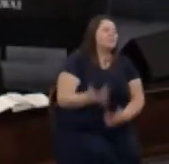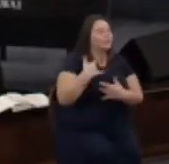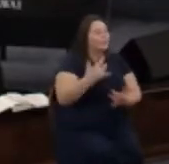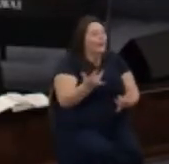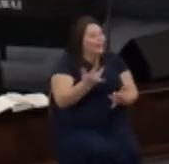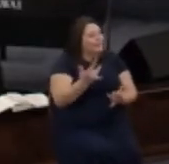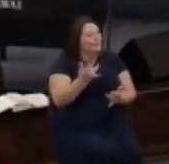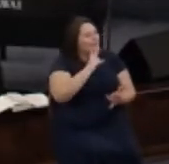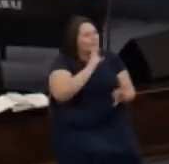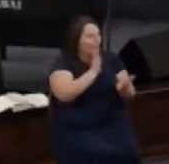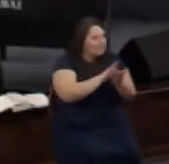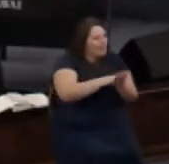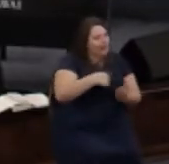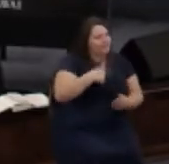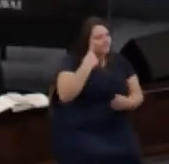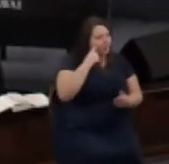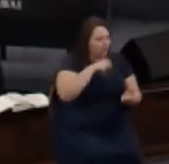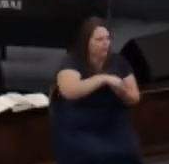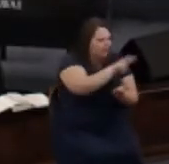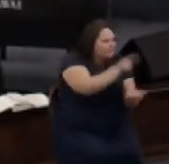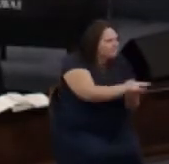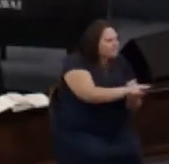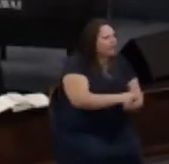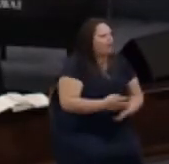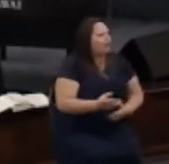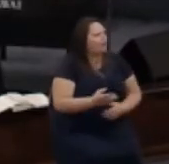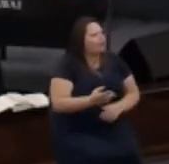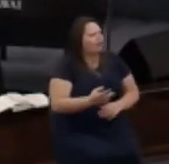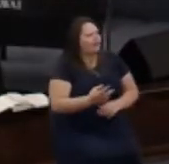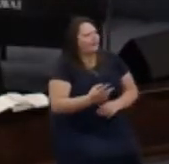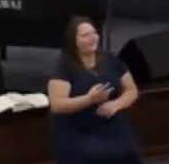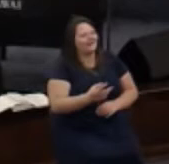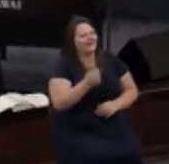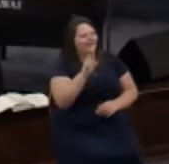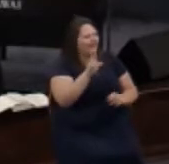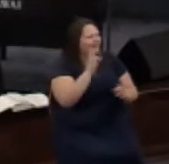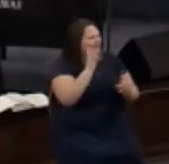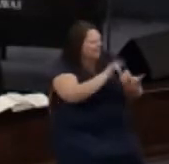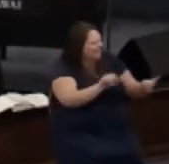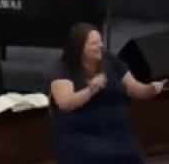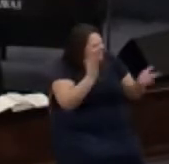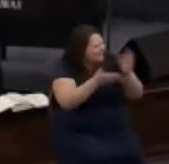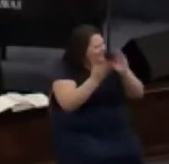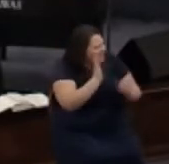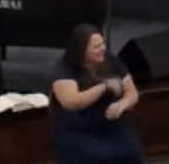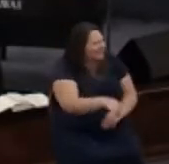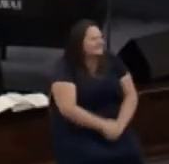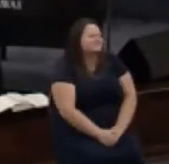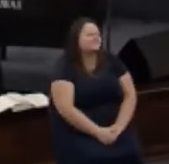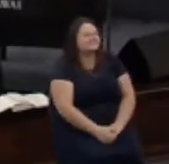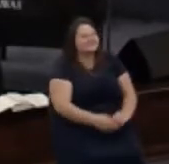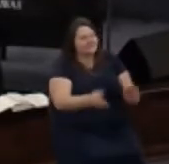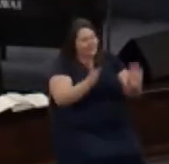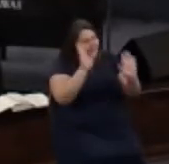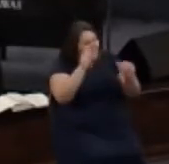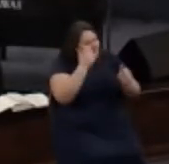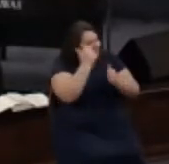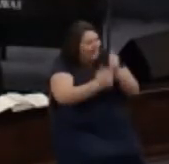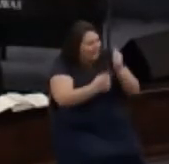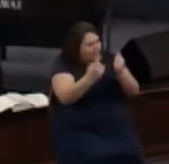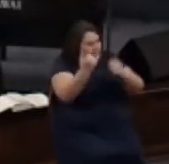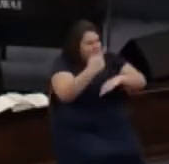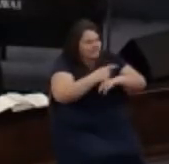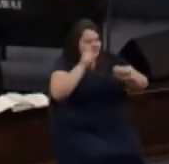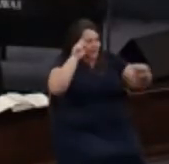get applauded for tripping and falling or something along those lines I hope everyone today is awake and